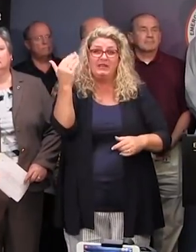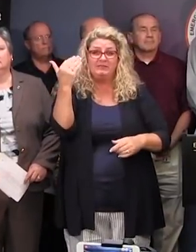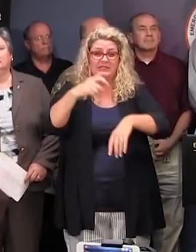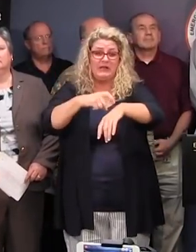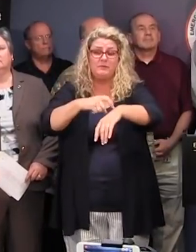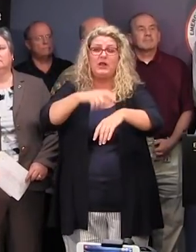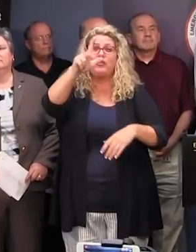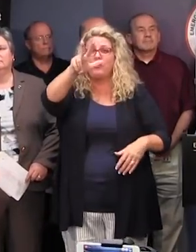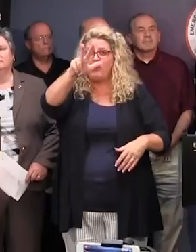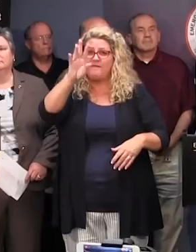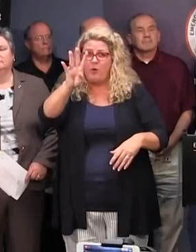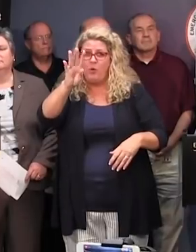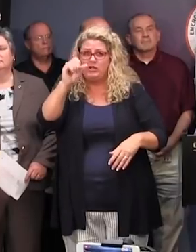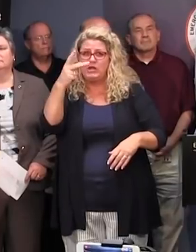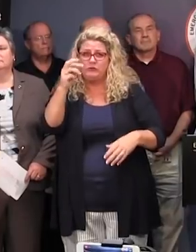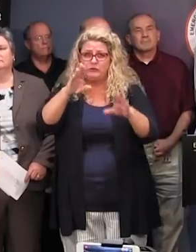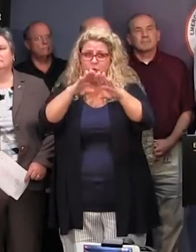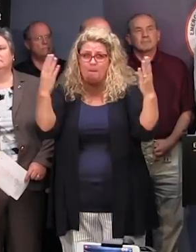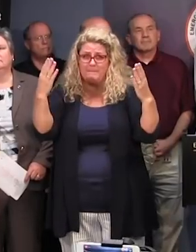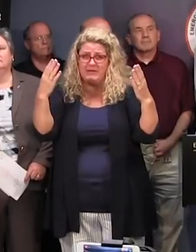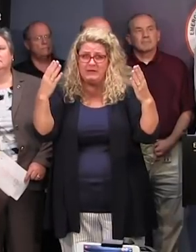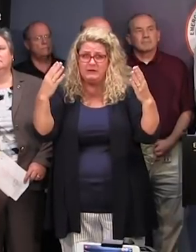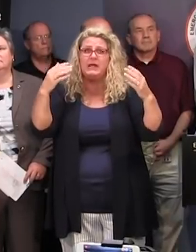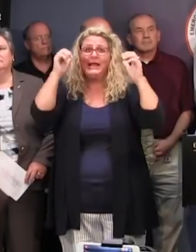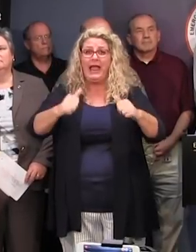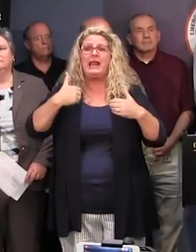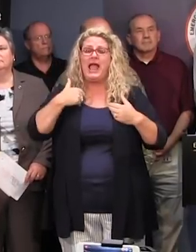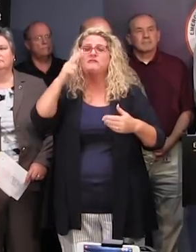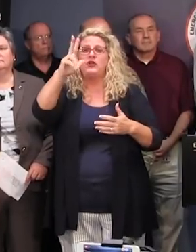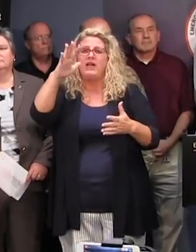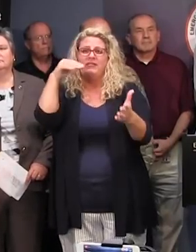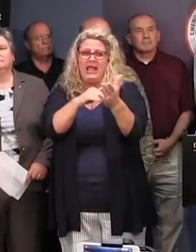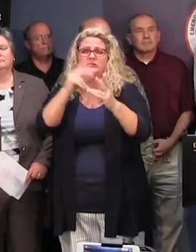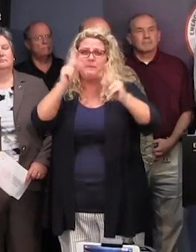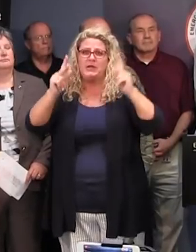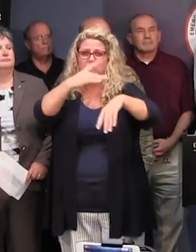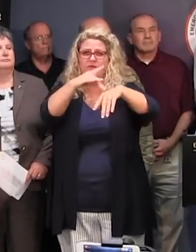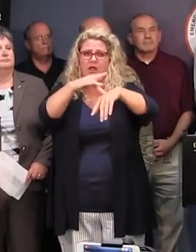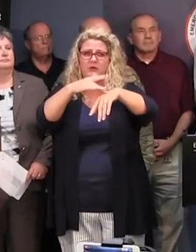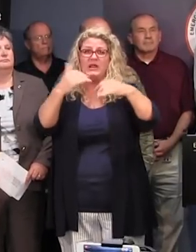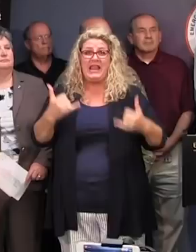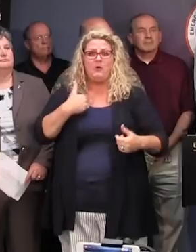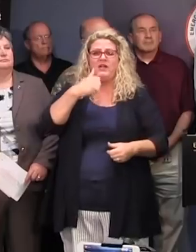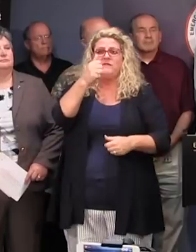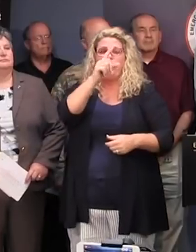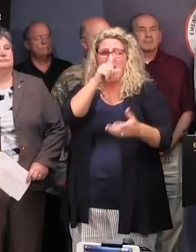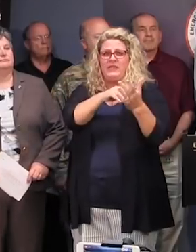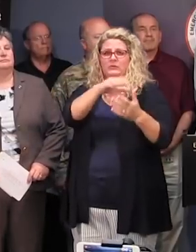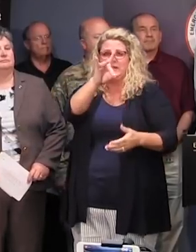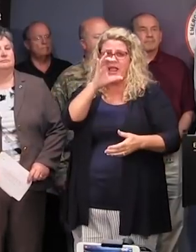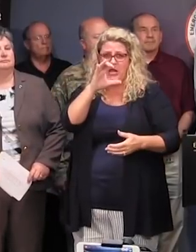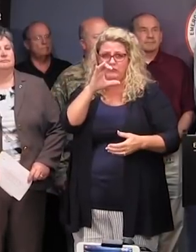34 shelters that are open with a capacity of 35,000. Currently, there are 1,800 people across South